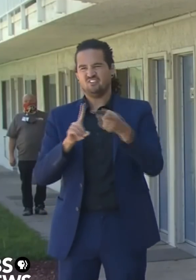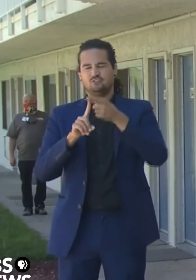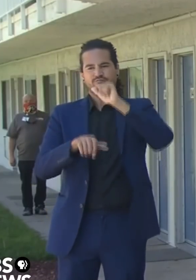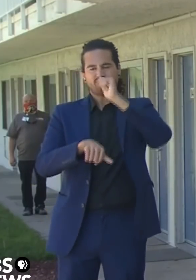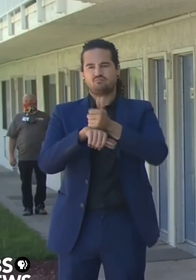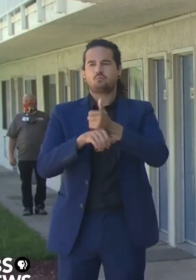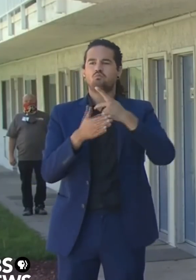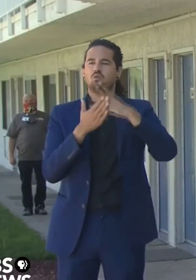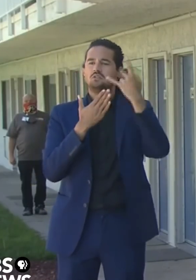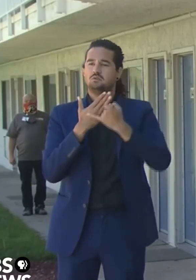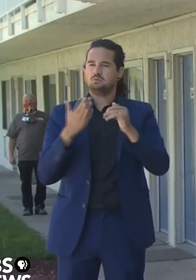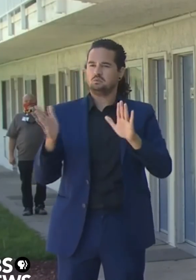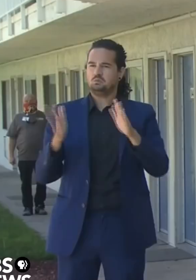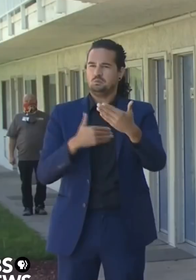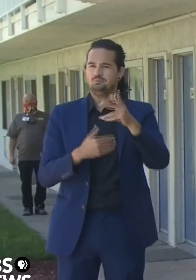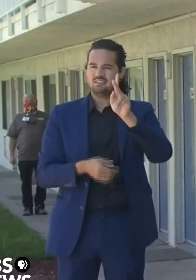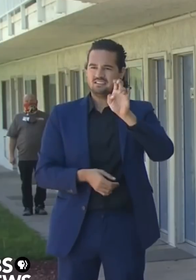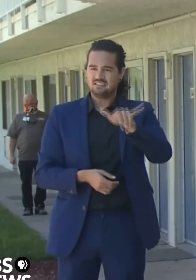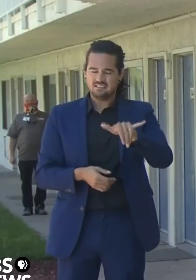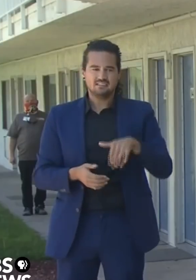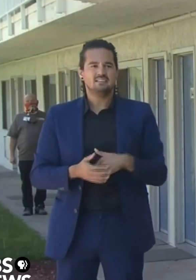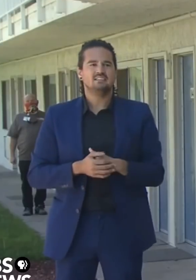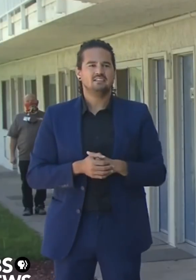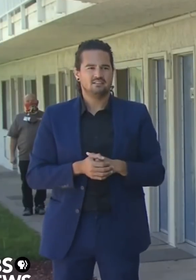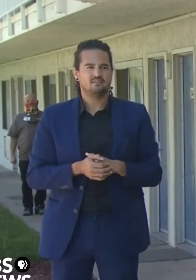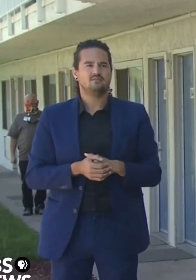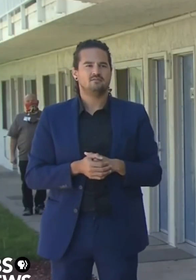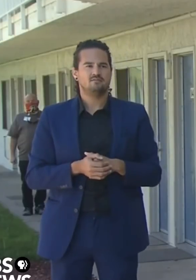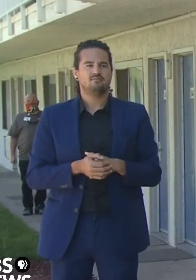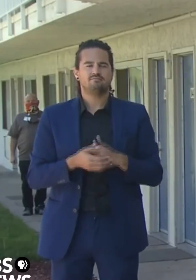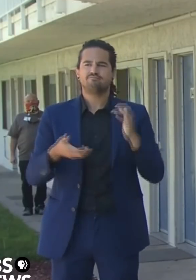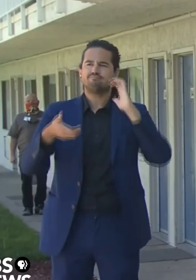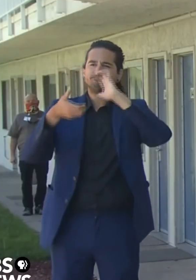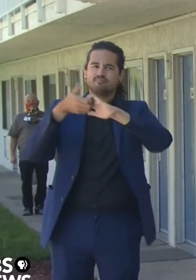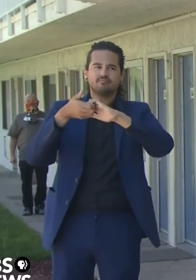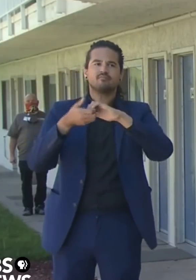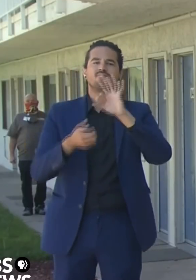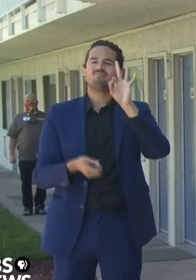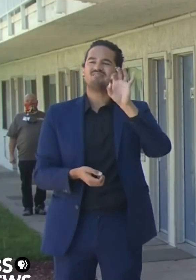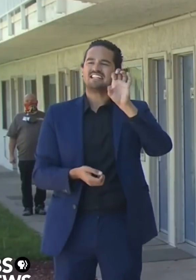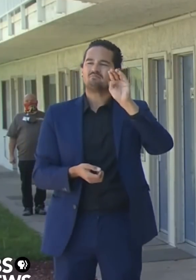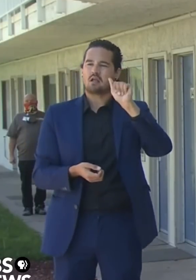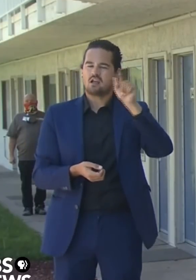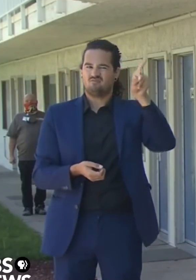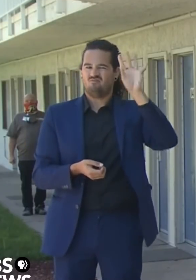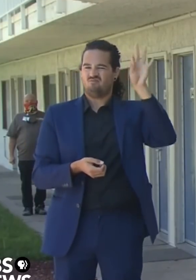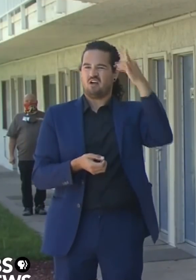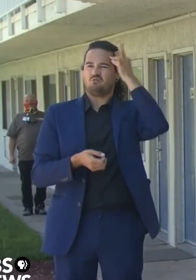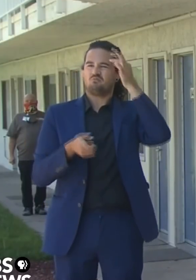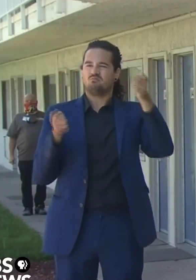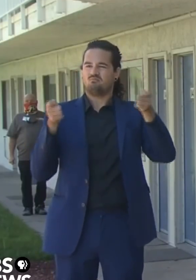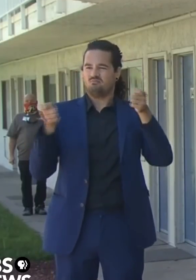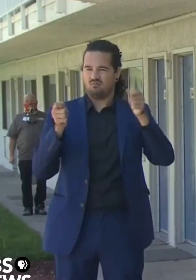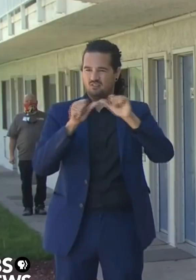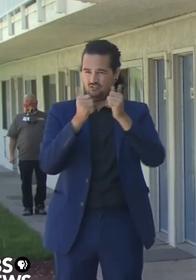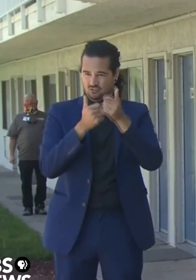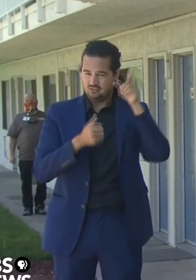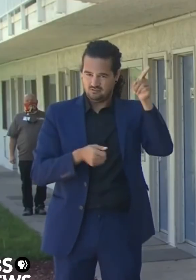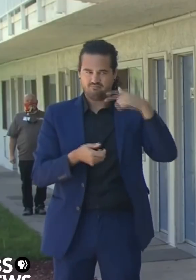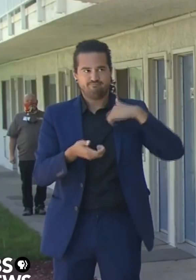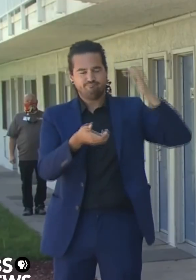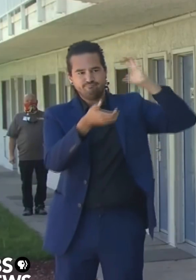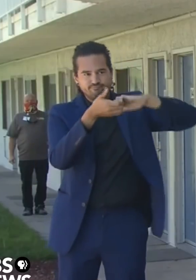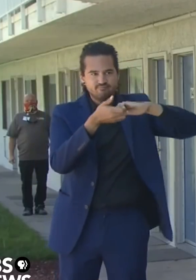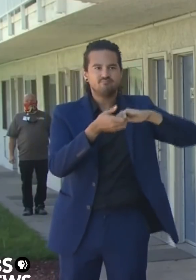primarily to address our approach to this pandemic. We recognized we needed to do much more to